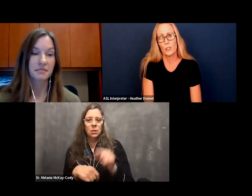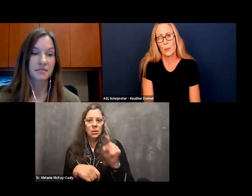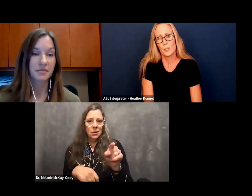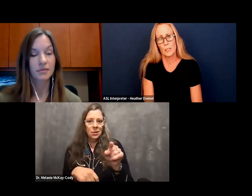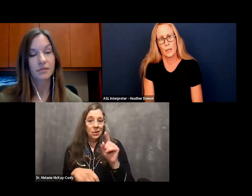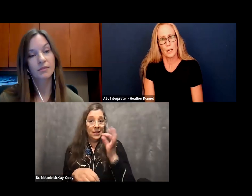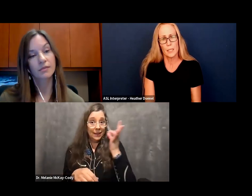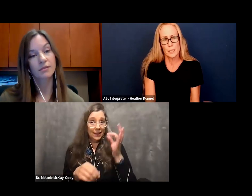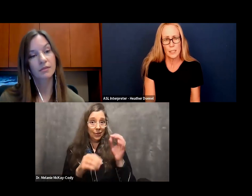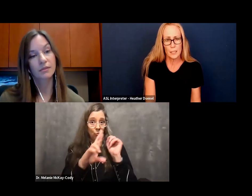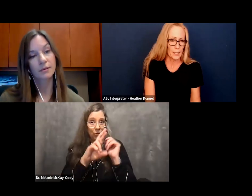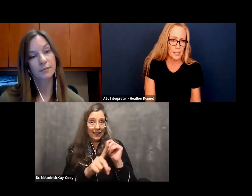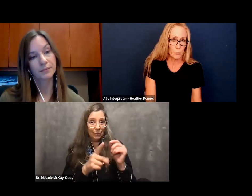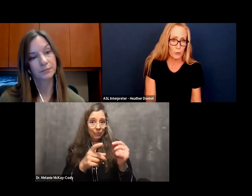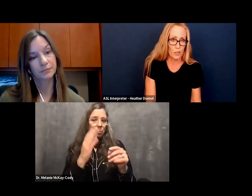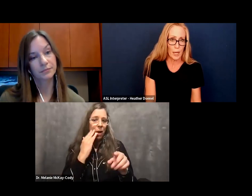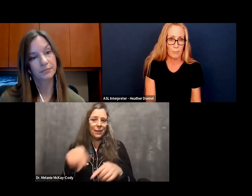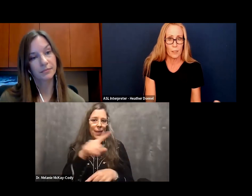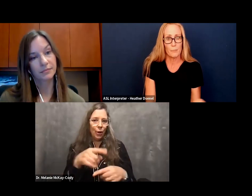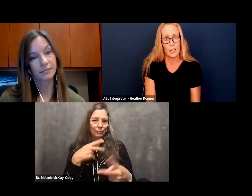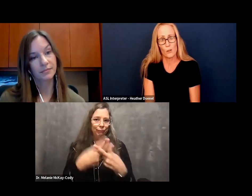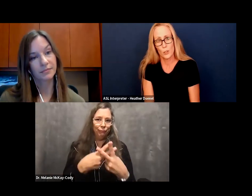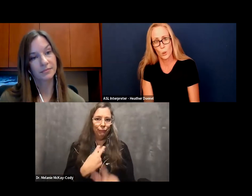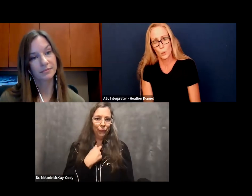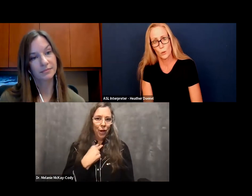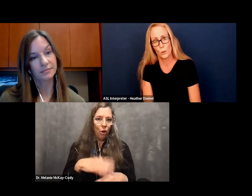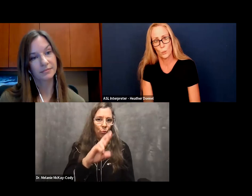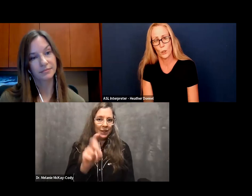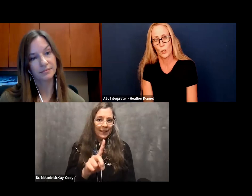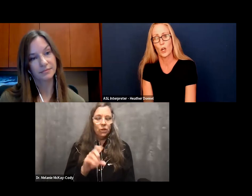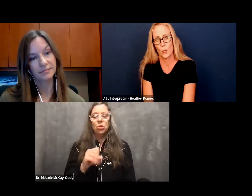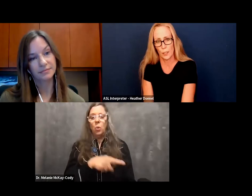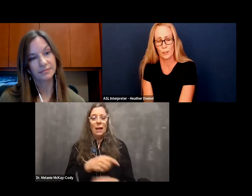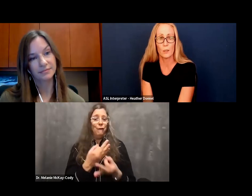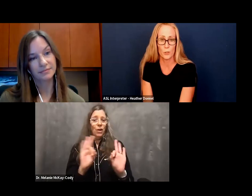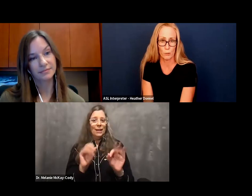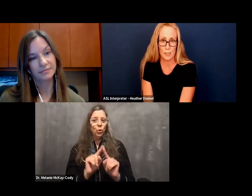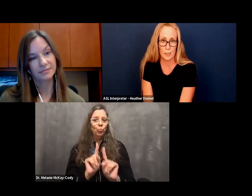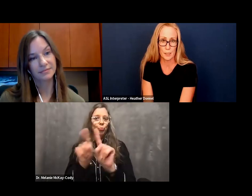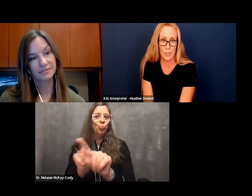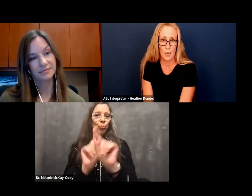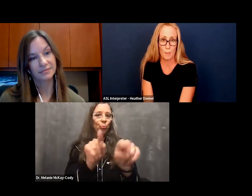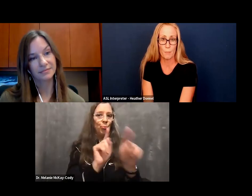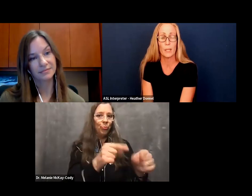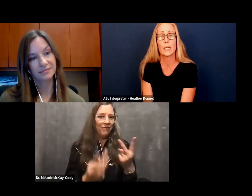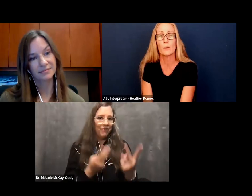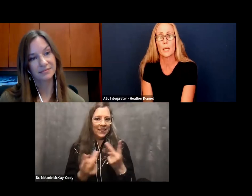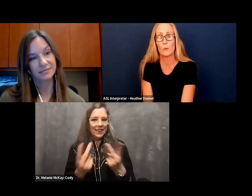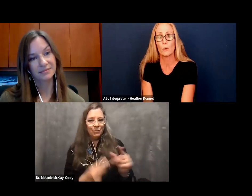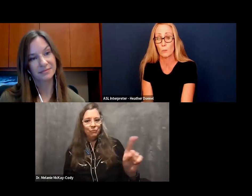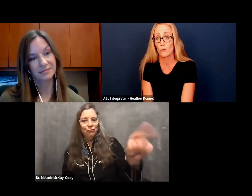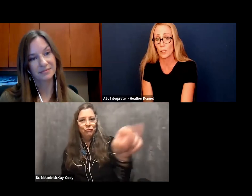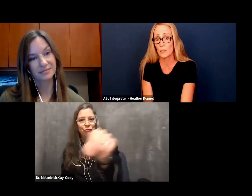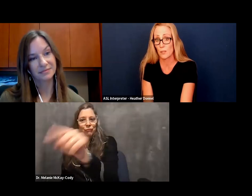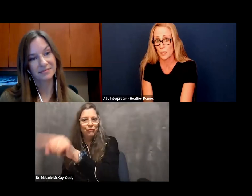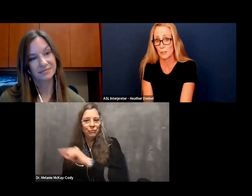He was a deaf protege, but he also would go and go to the reses. But he was